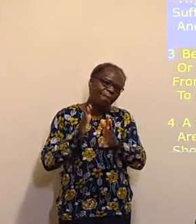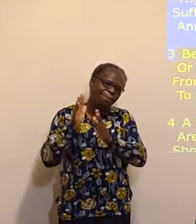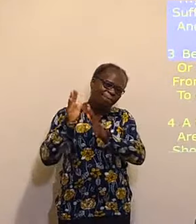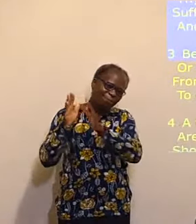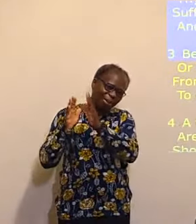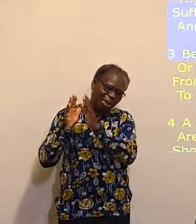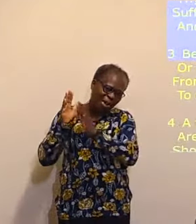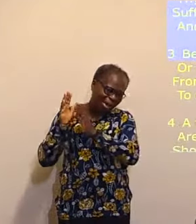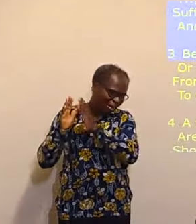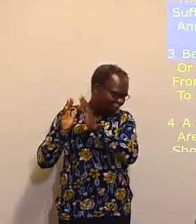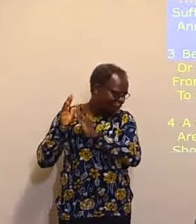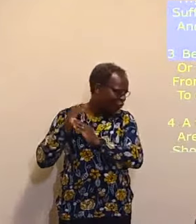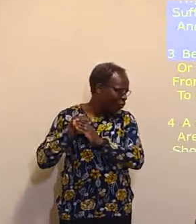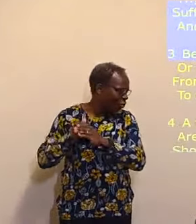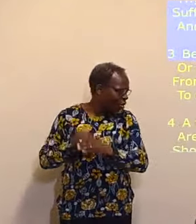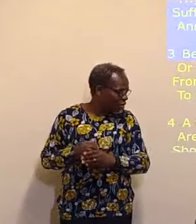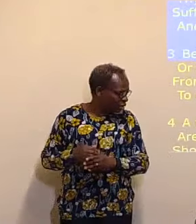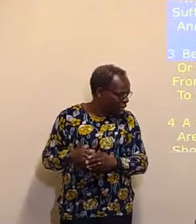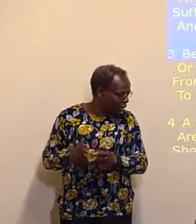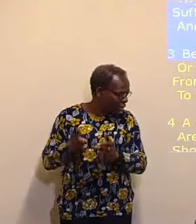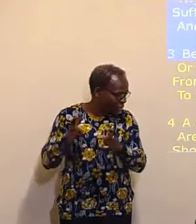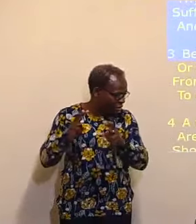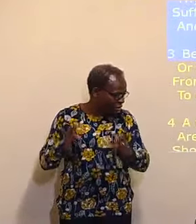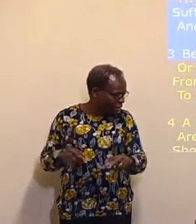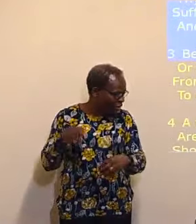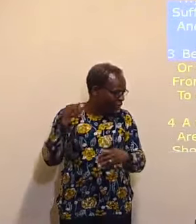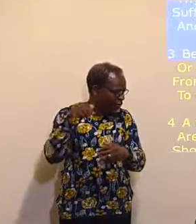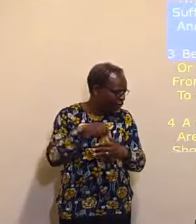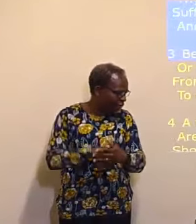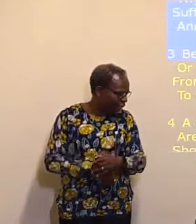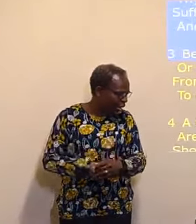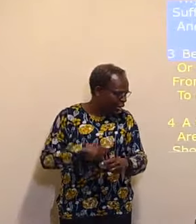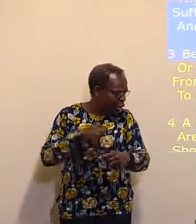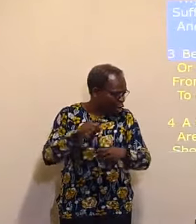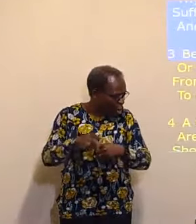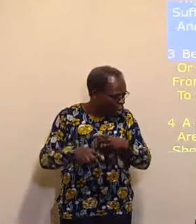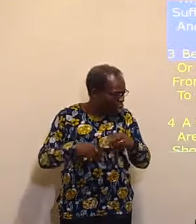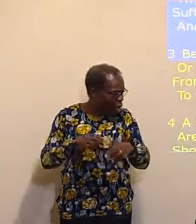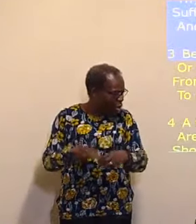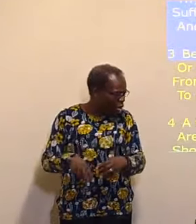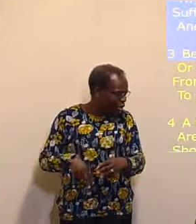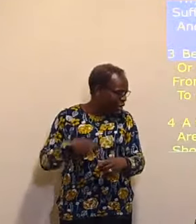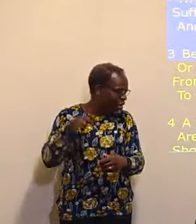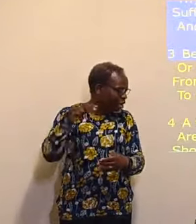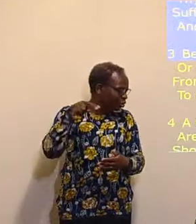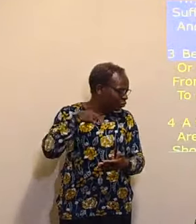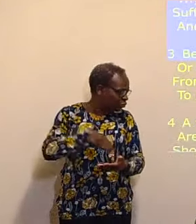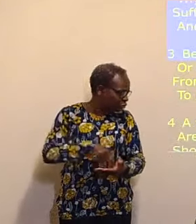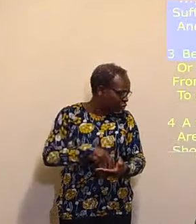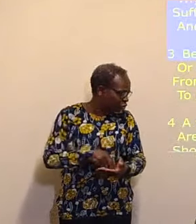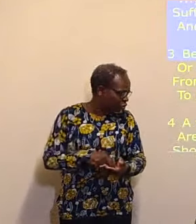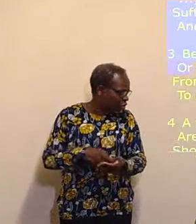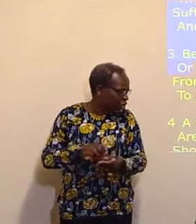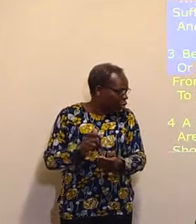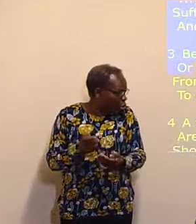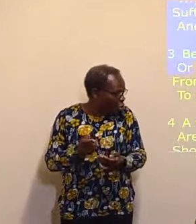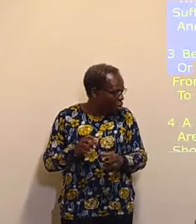Before the hills in order stood Or